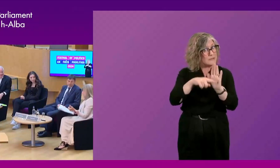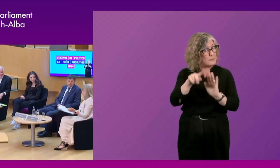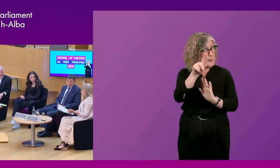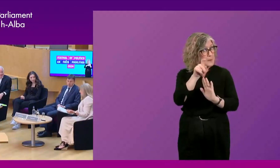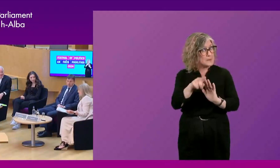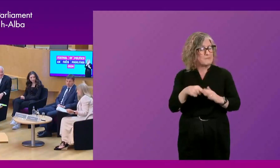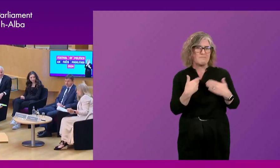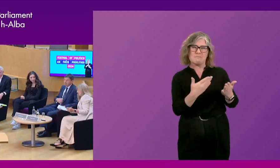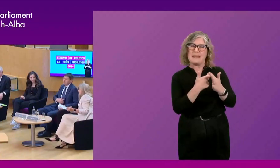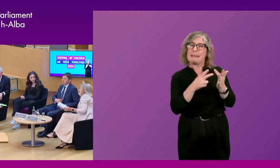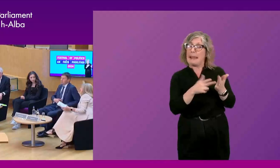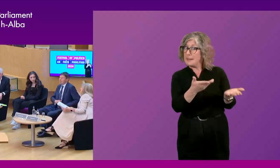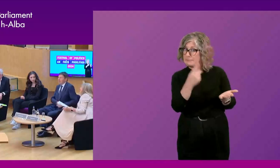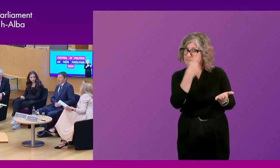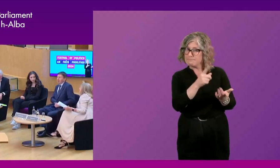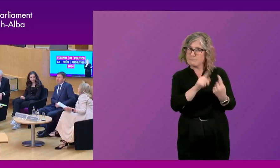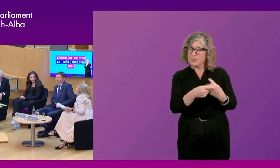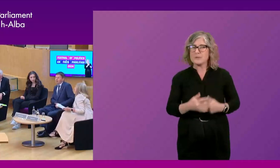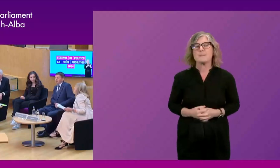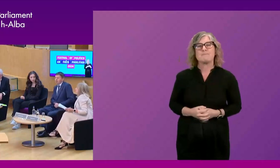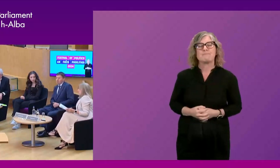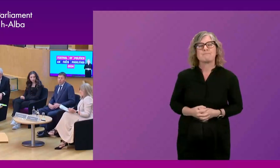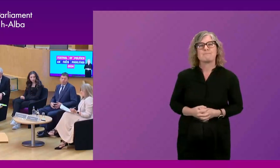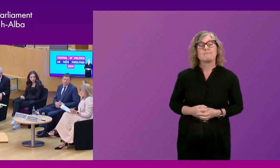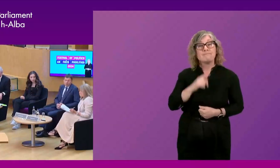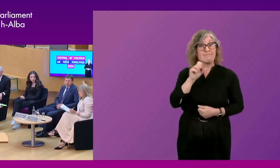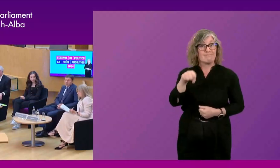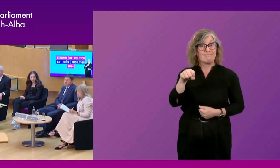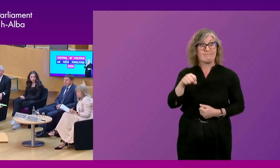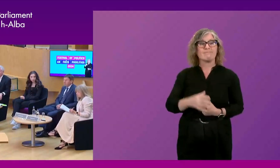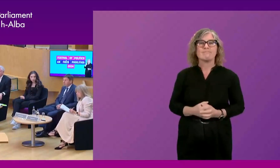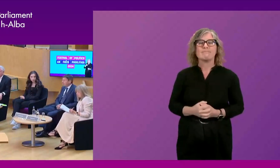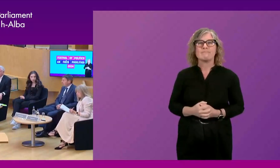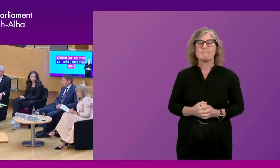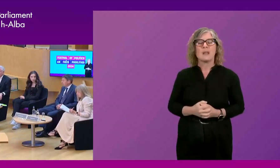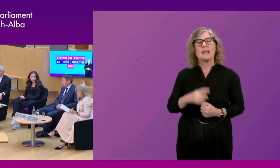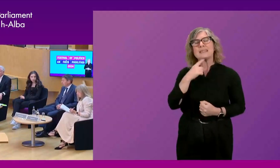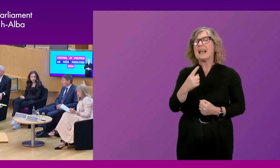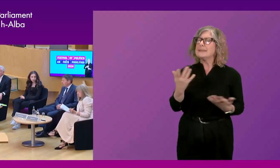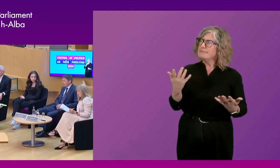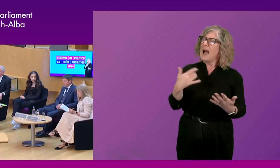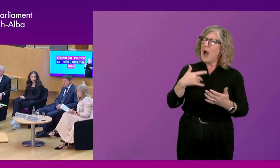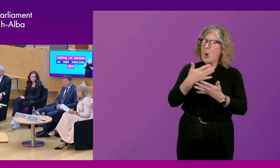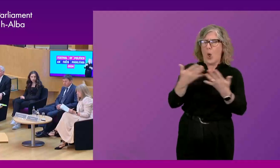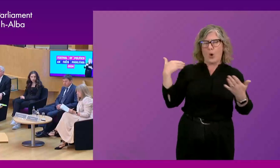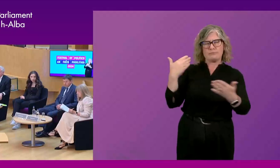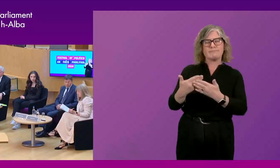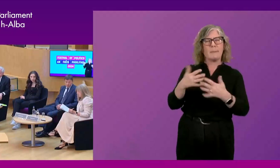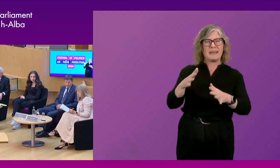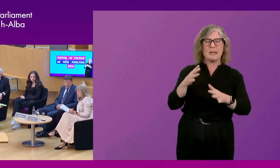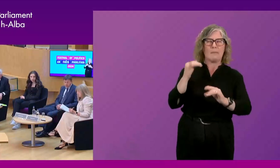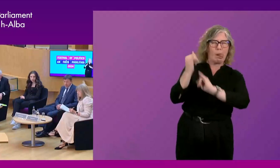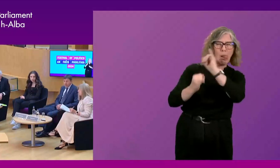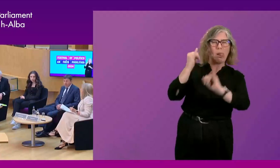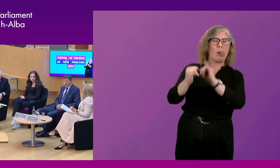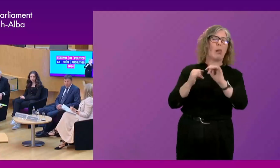Yes, is the short answer. So there's been quite a lot of criticism labelled or thrown at the Parliament in recent